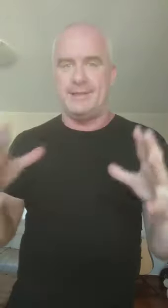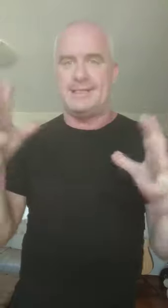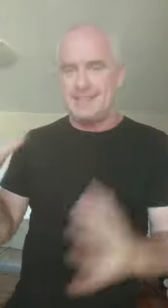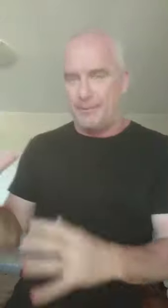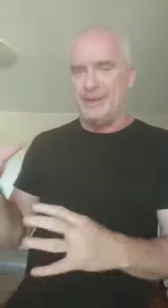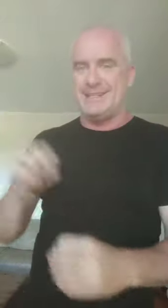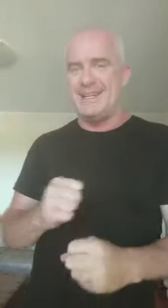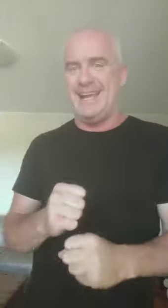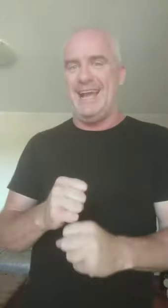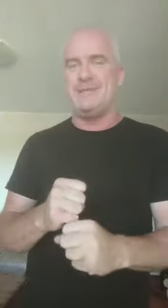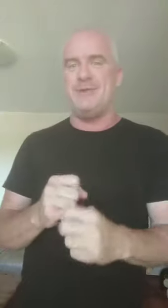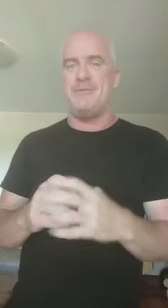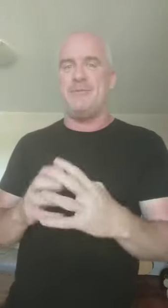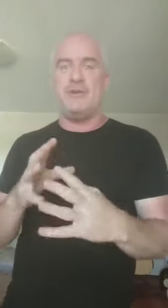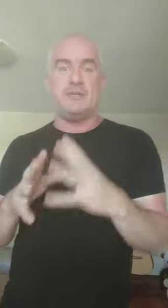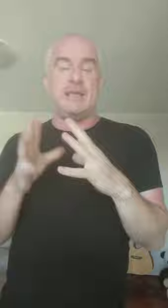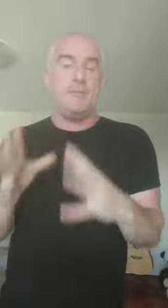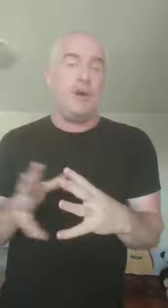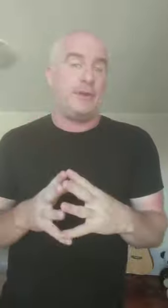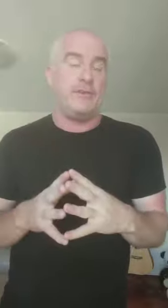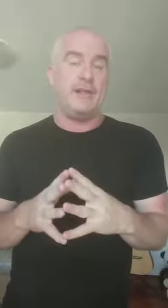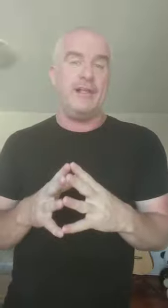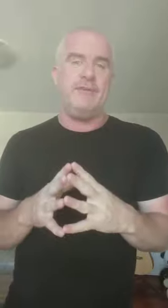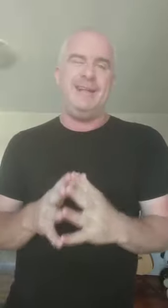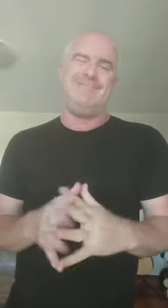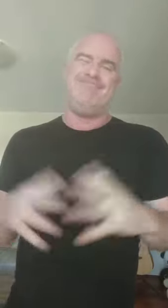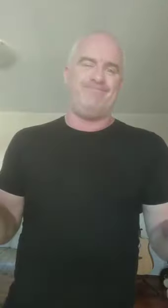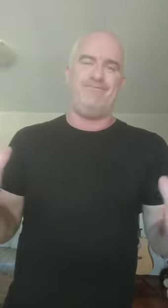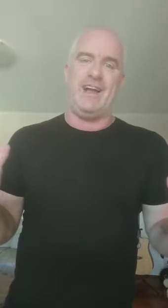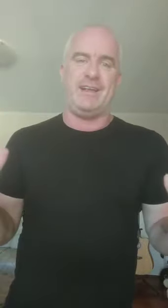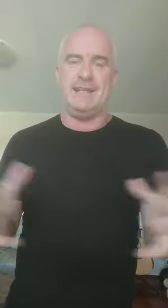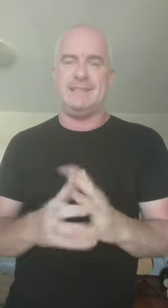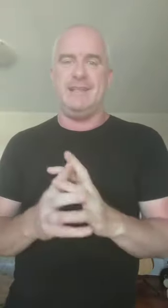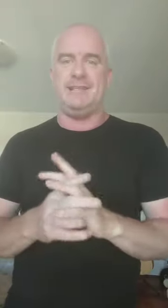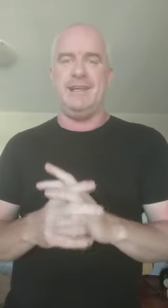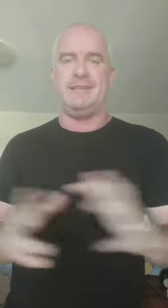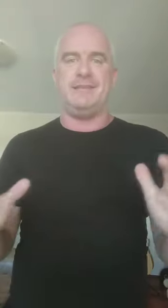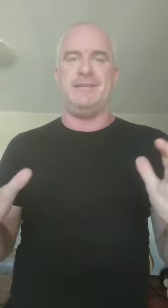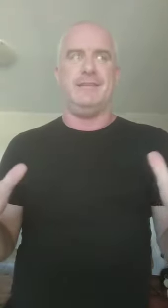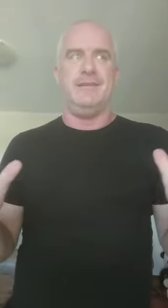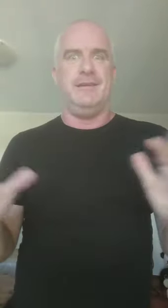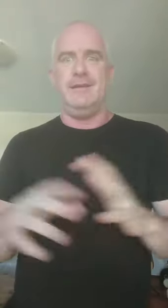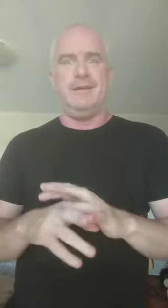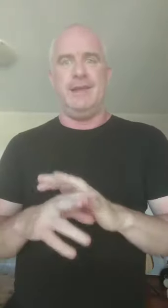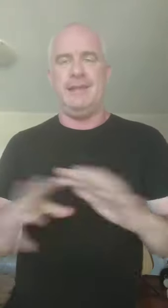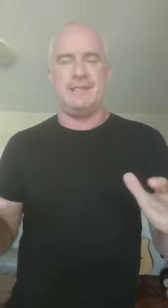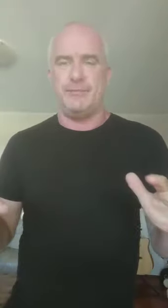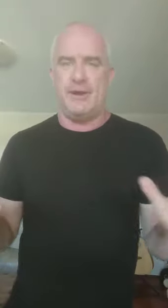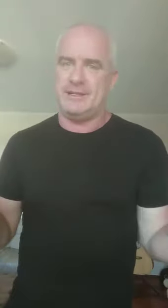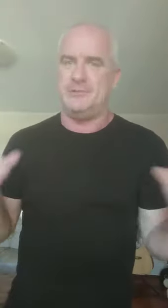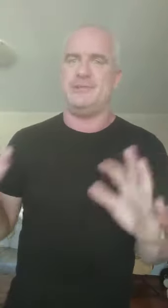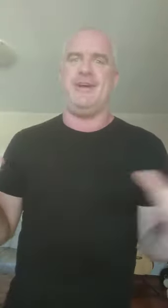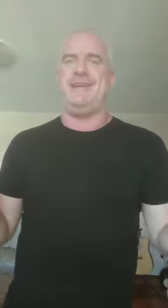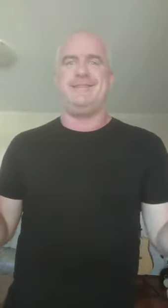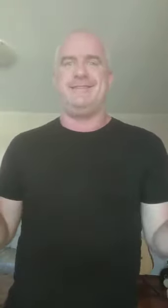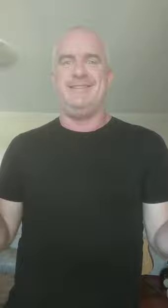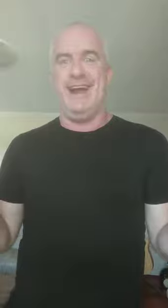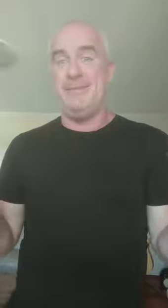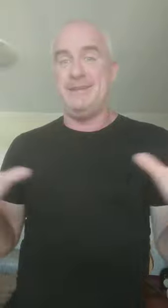that somebody doesn't engage with me because they might be critical of it, fuck, that's instant product suicide. Right? And